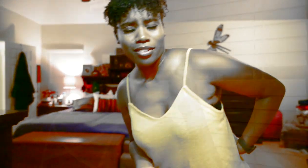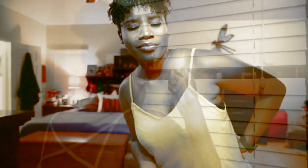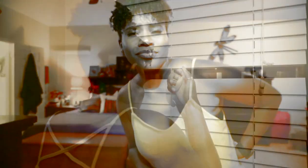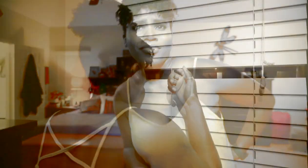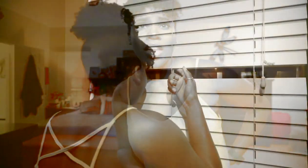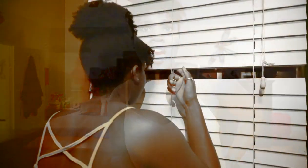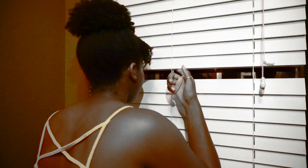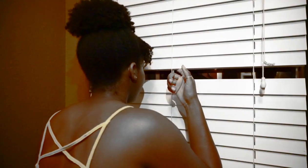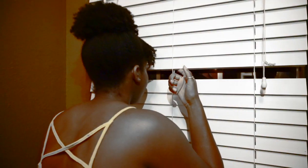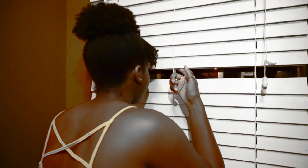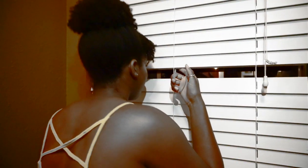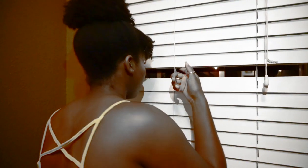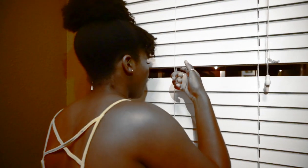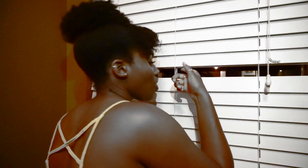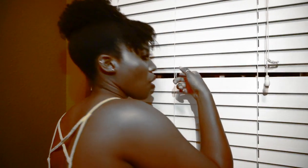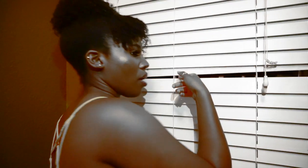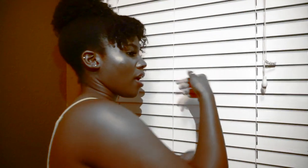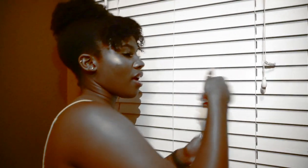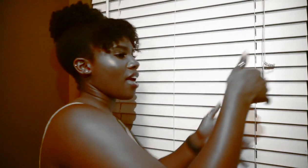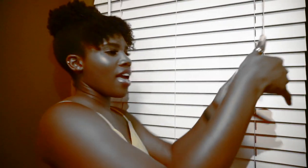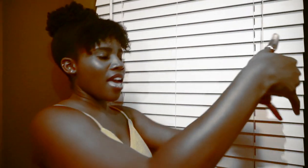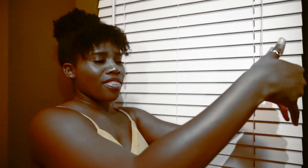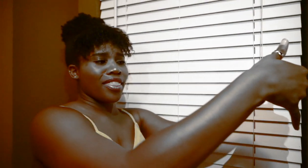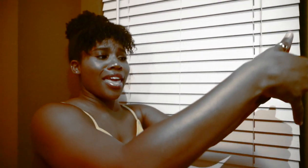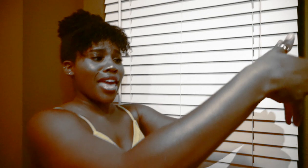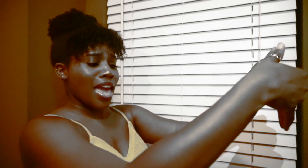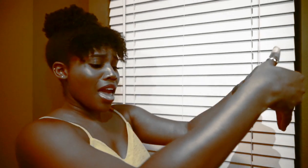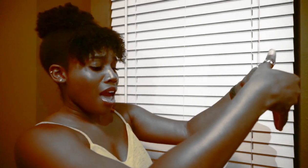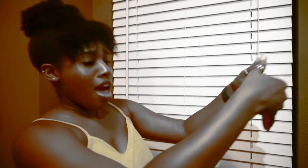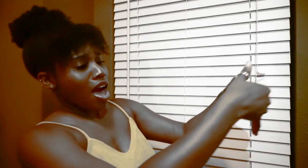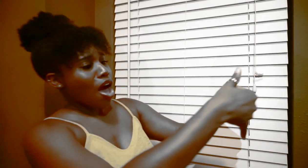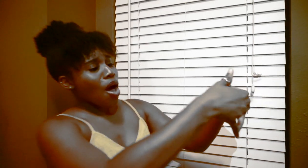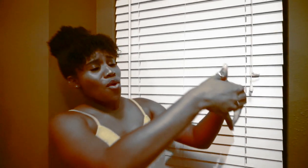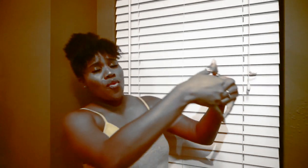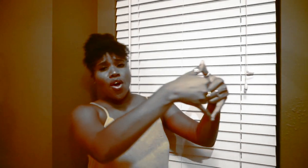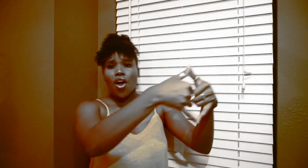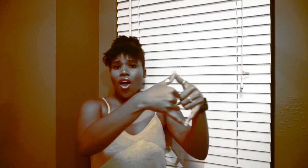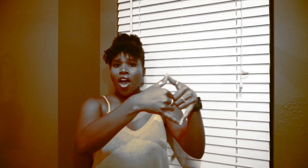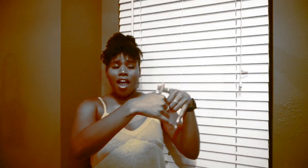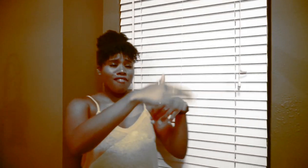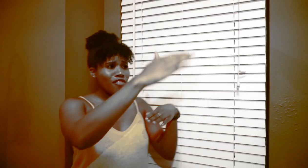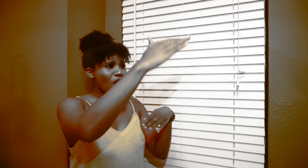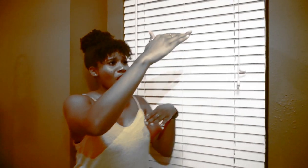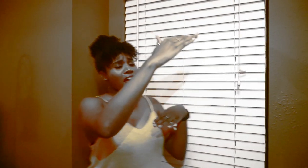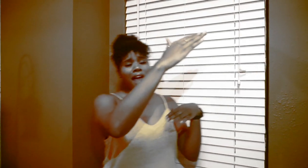I'll win the award For